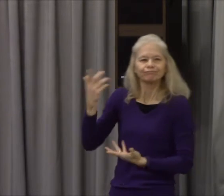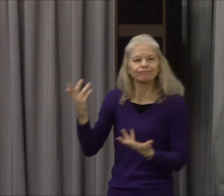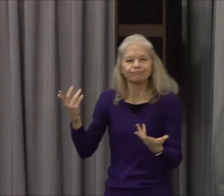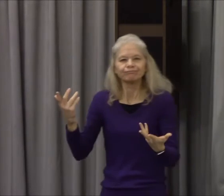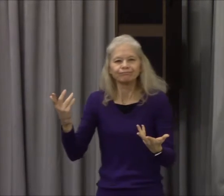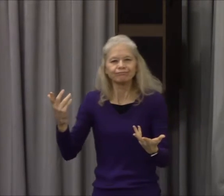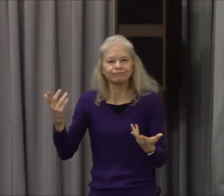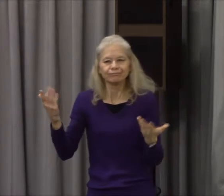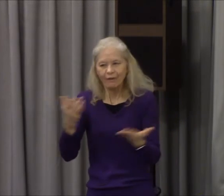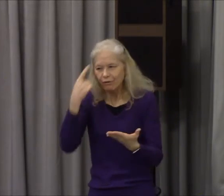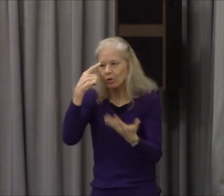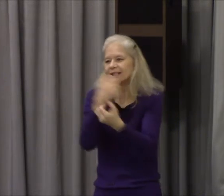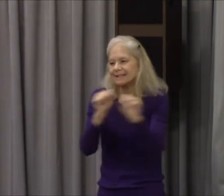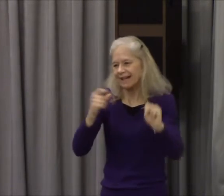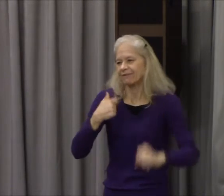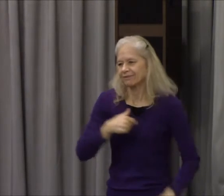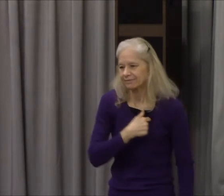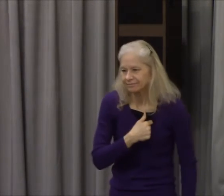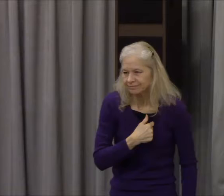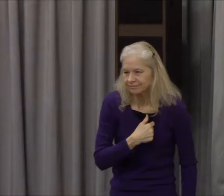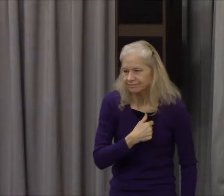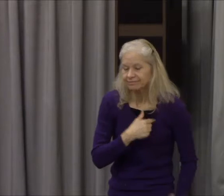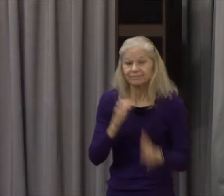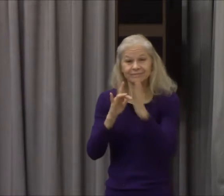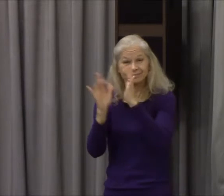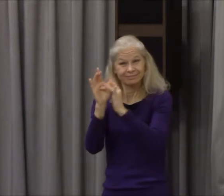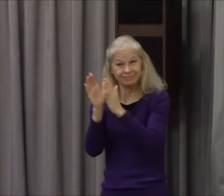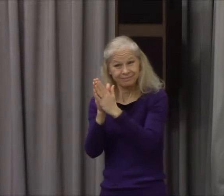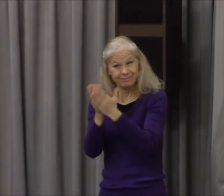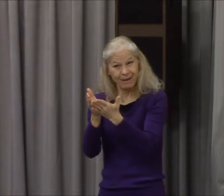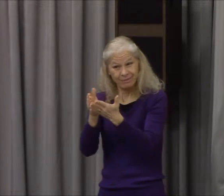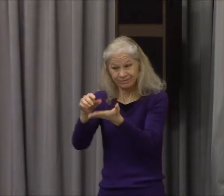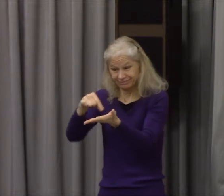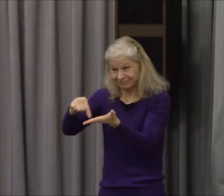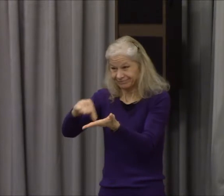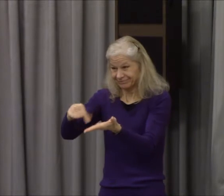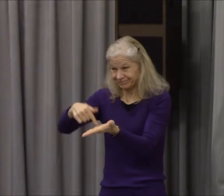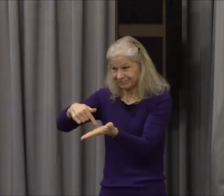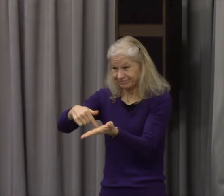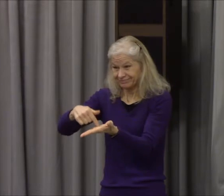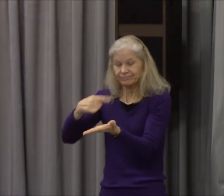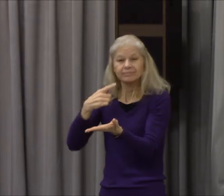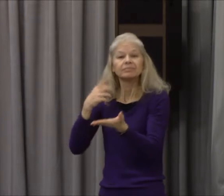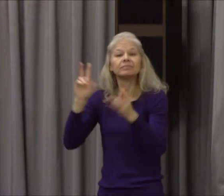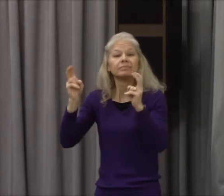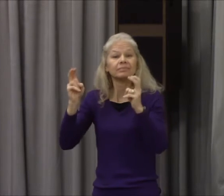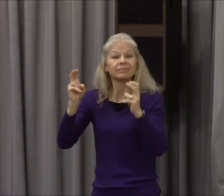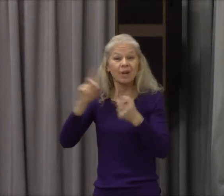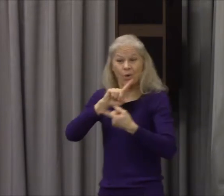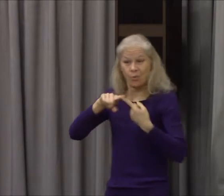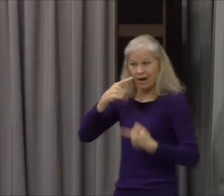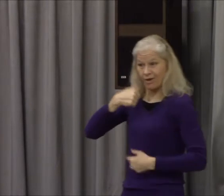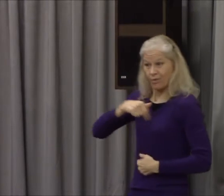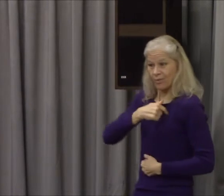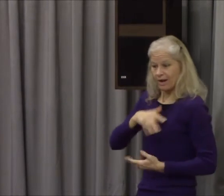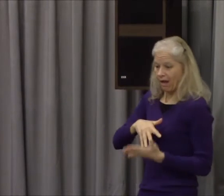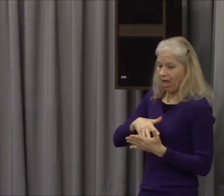were what yet without strength in due time Christ died for the ungodly by the way before I get too far